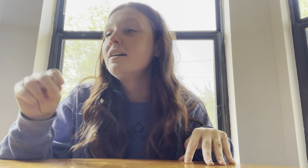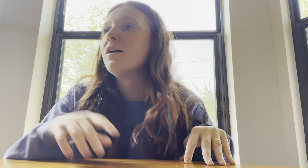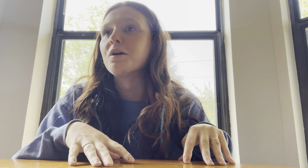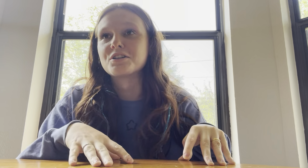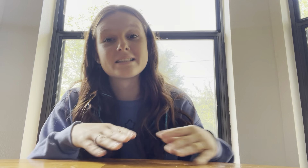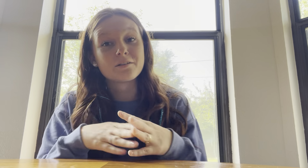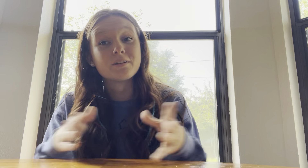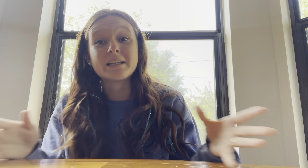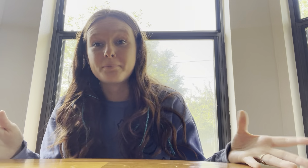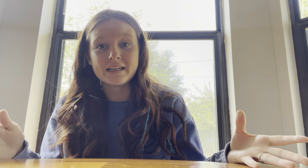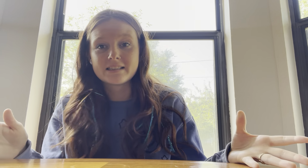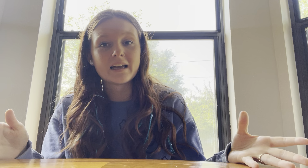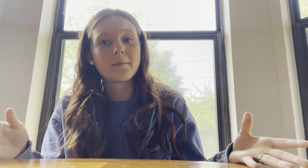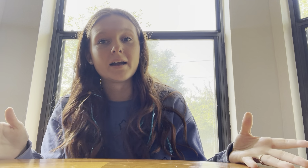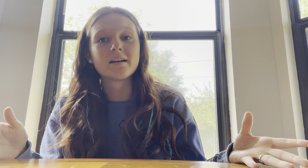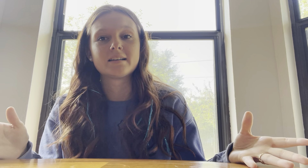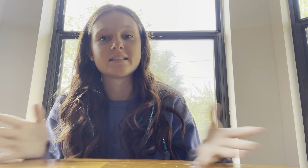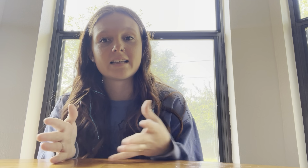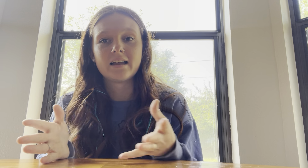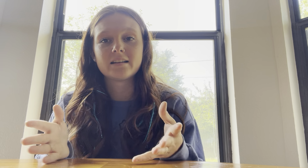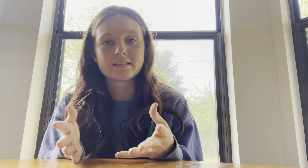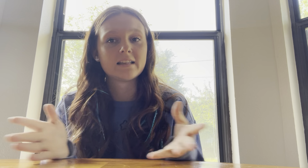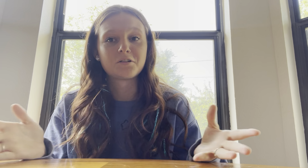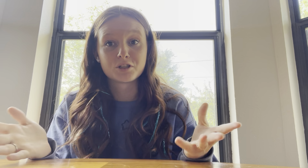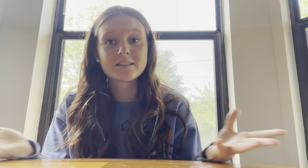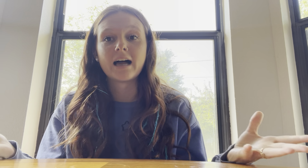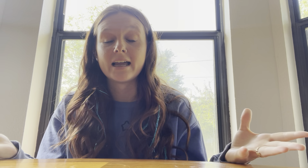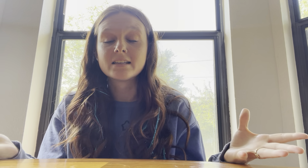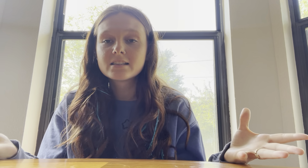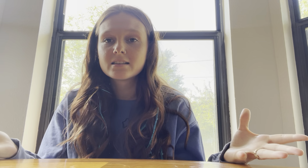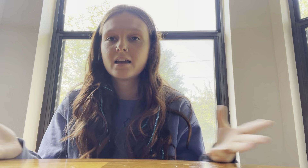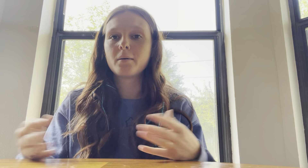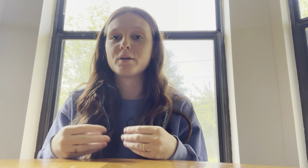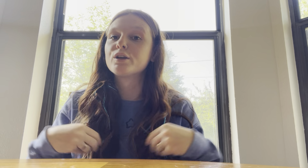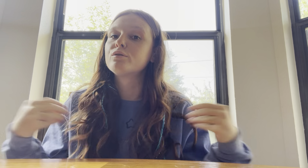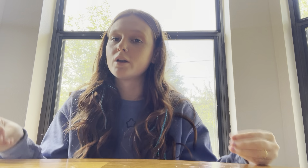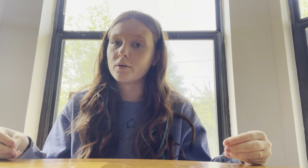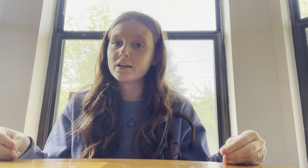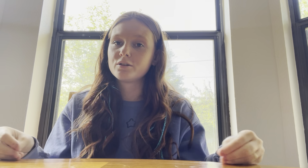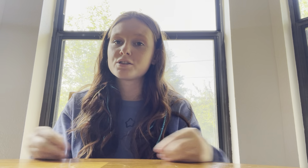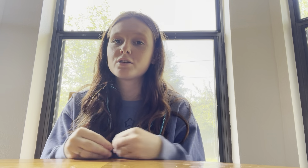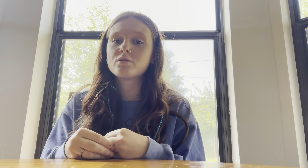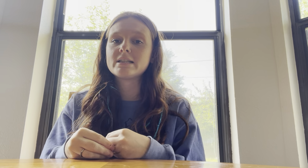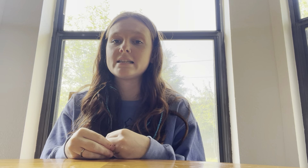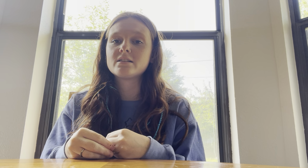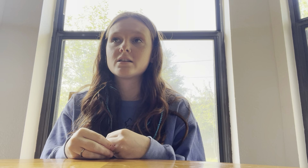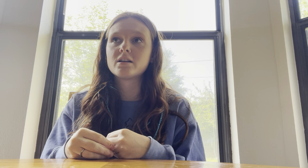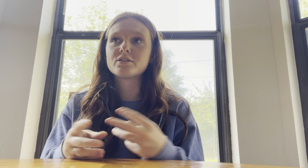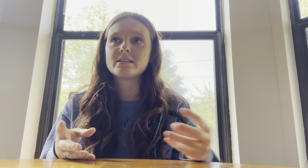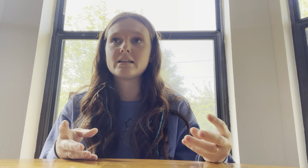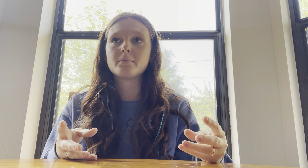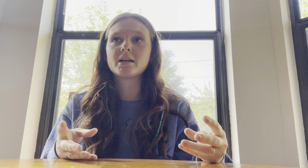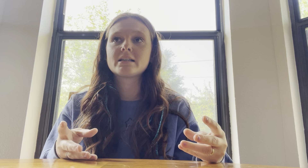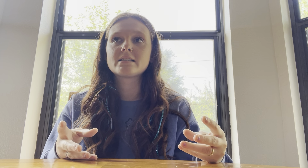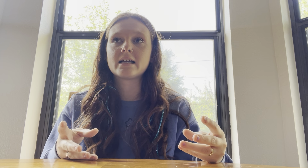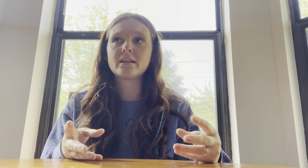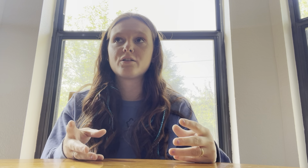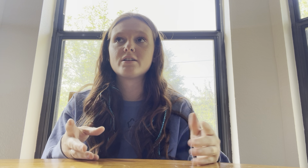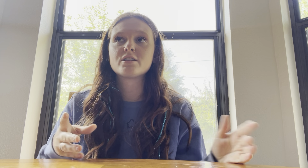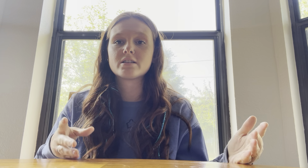or just like really basic American Sign Language signs, but you don't know it. You also need to understand American Sign Language is